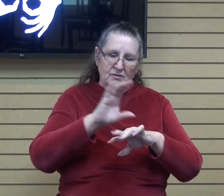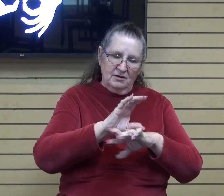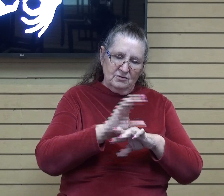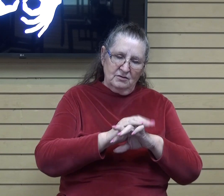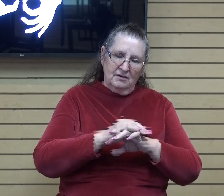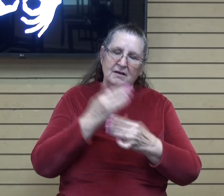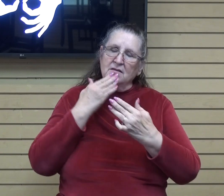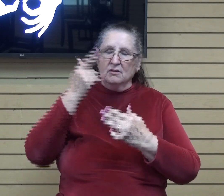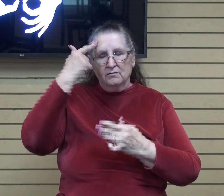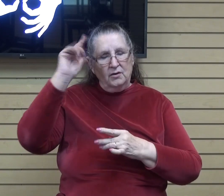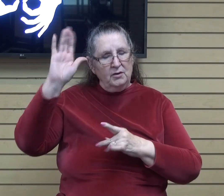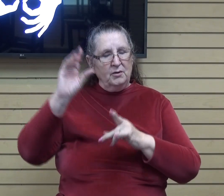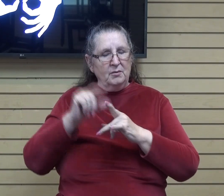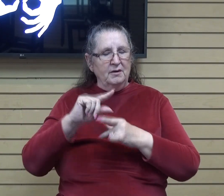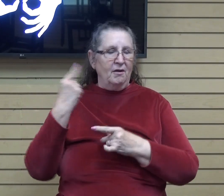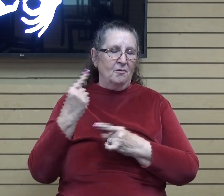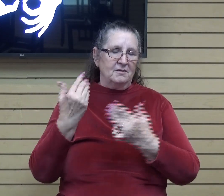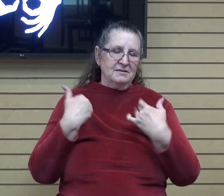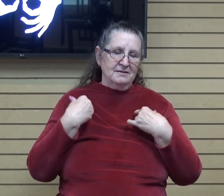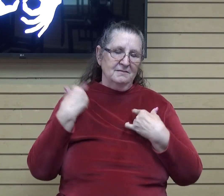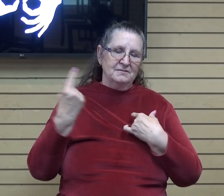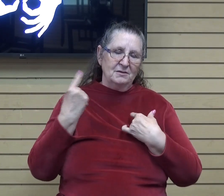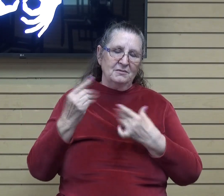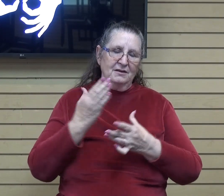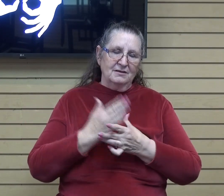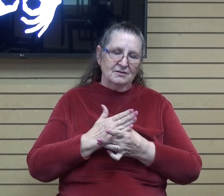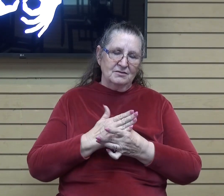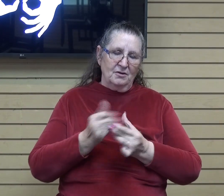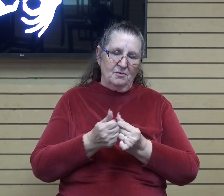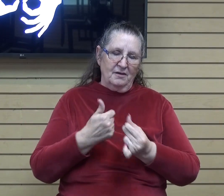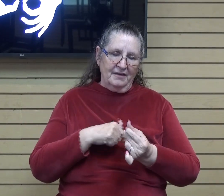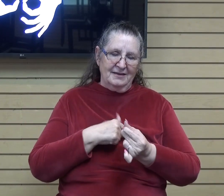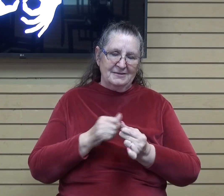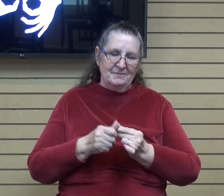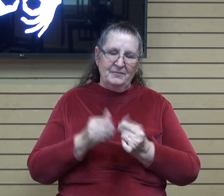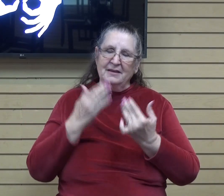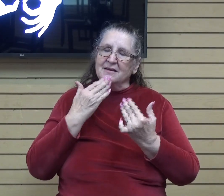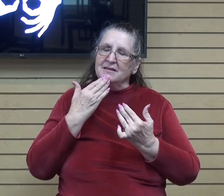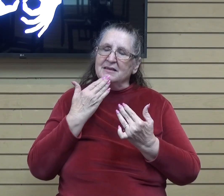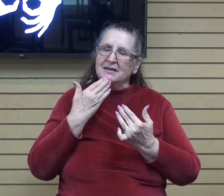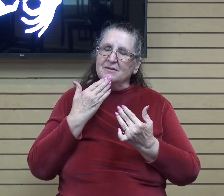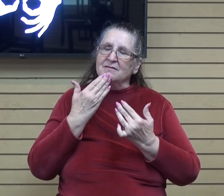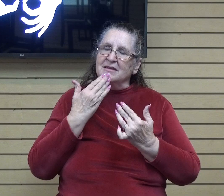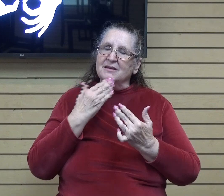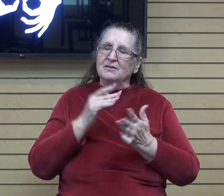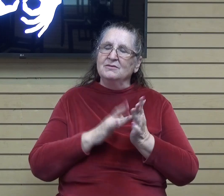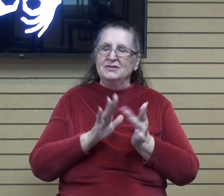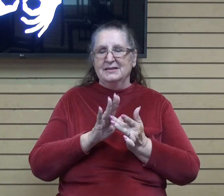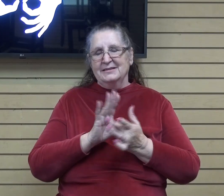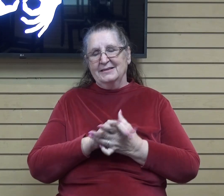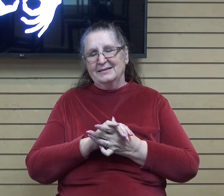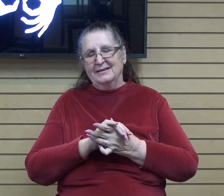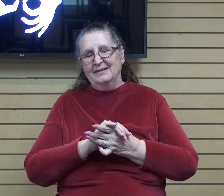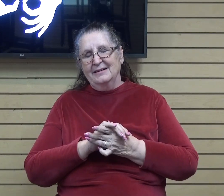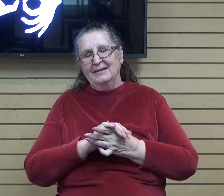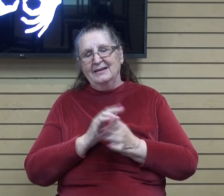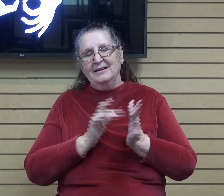That you always have something to share with us. Thank you. Thank you, Jesus. In Jesus' name. Amen.